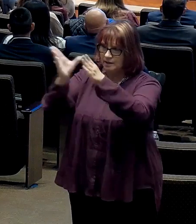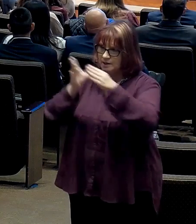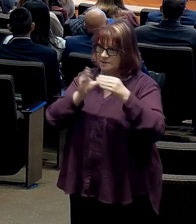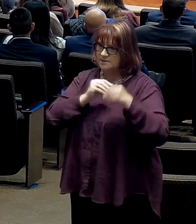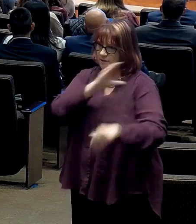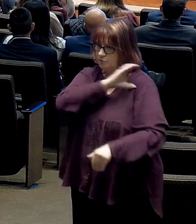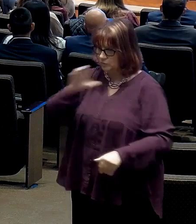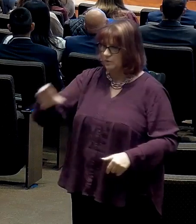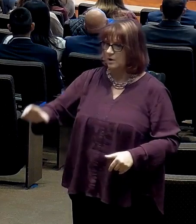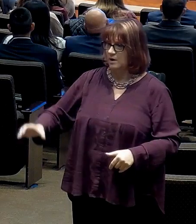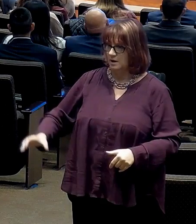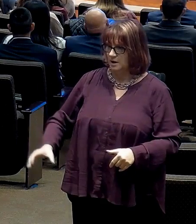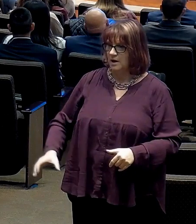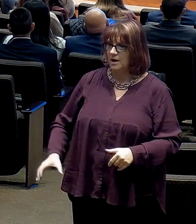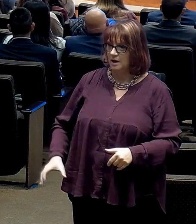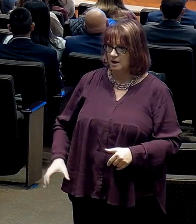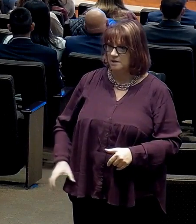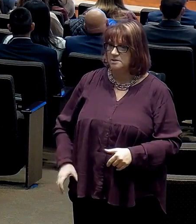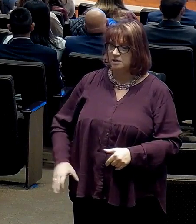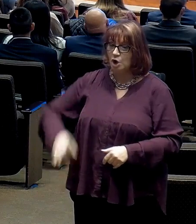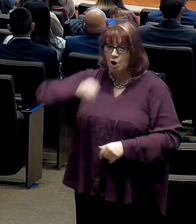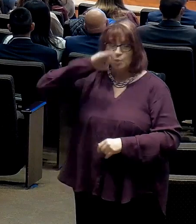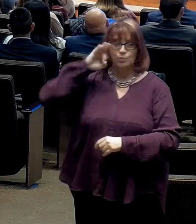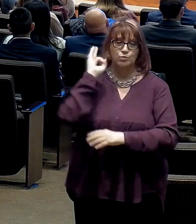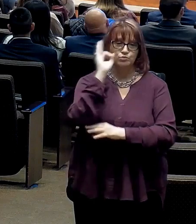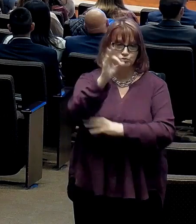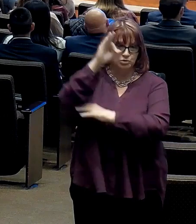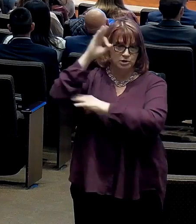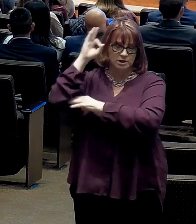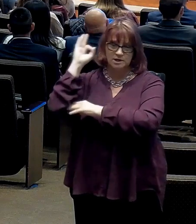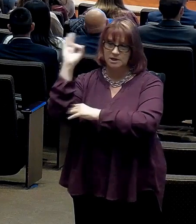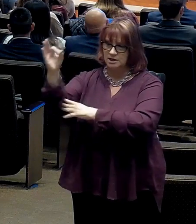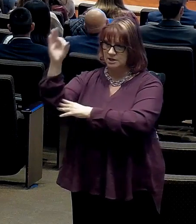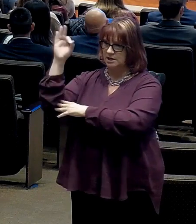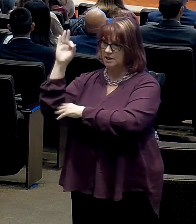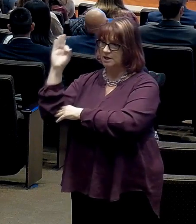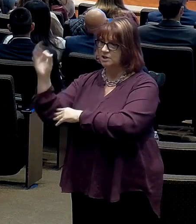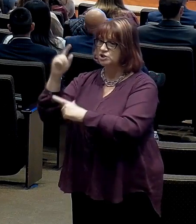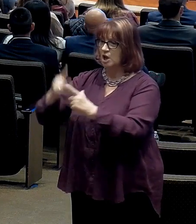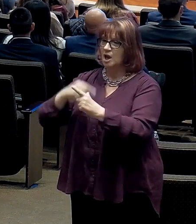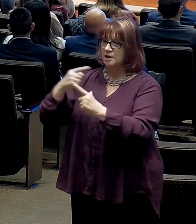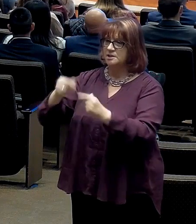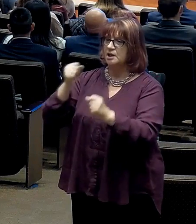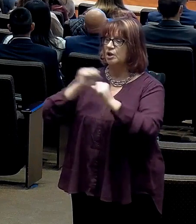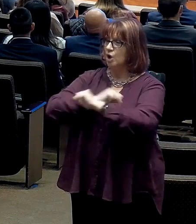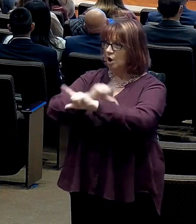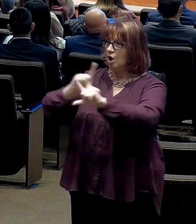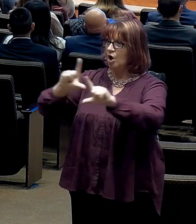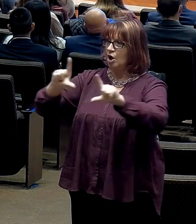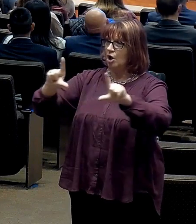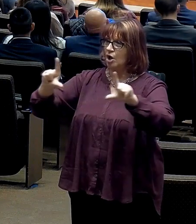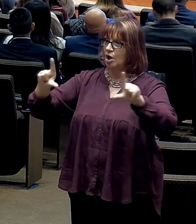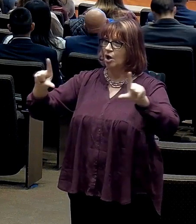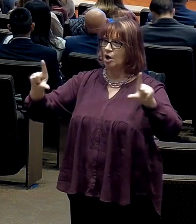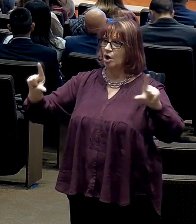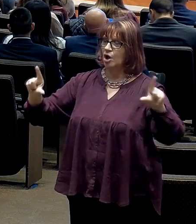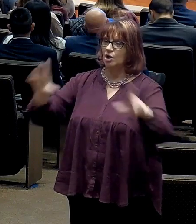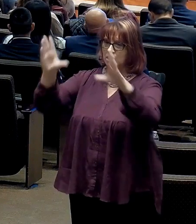Preach to all men until every year has birthed.